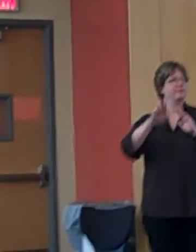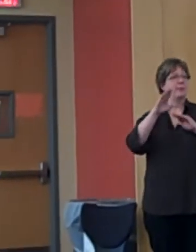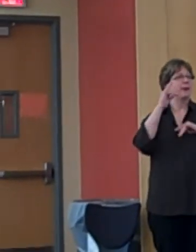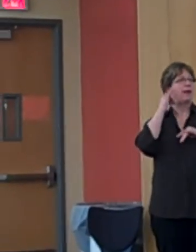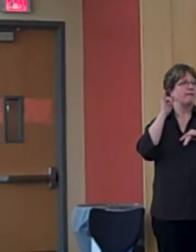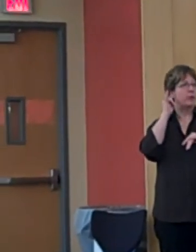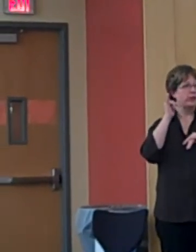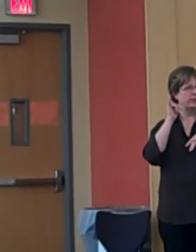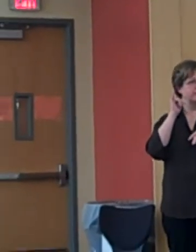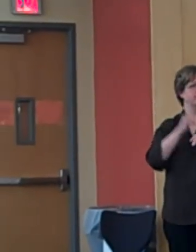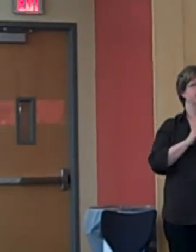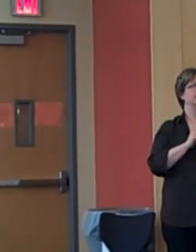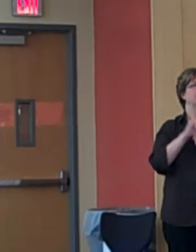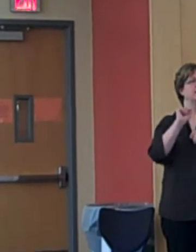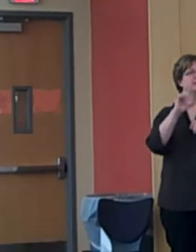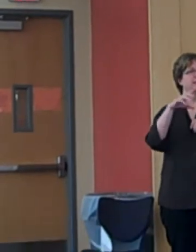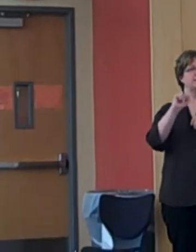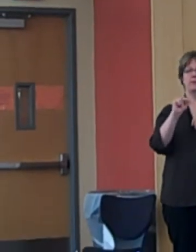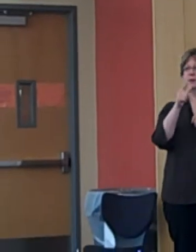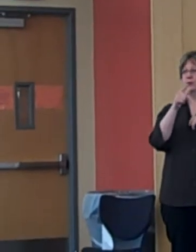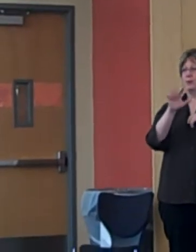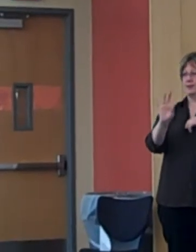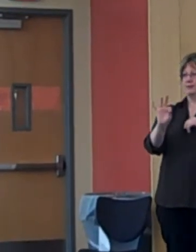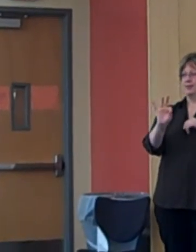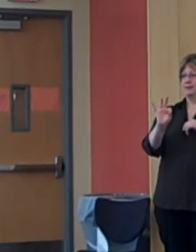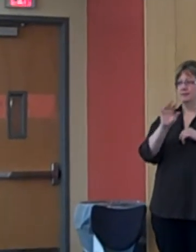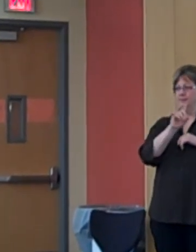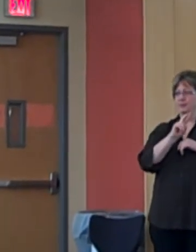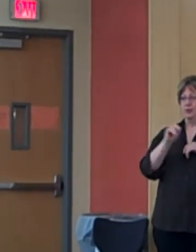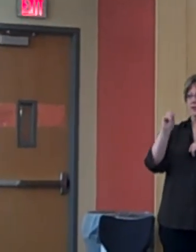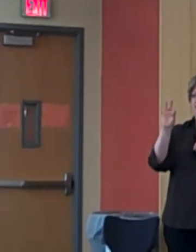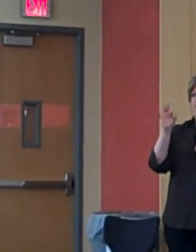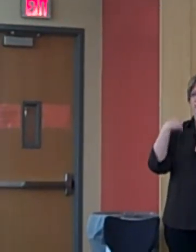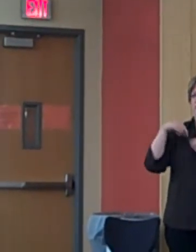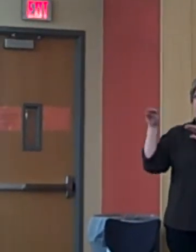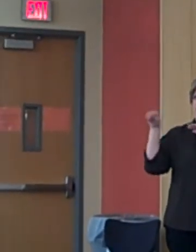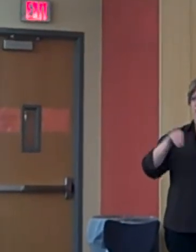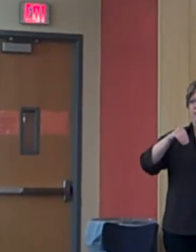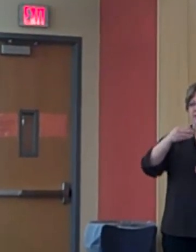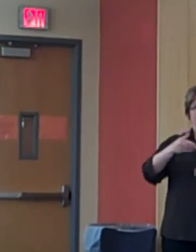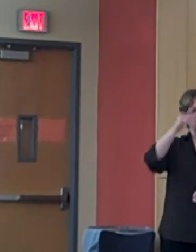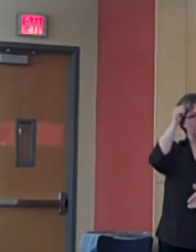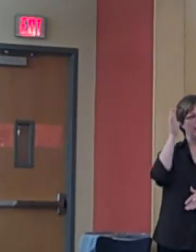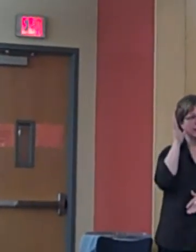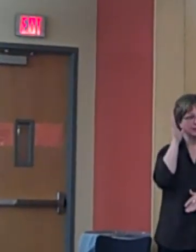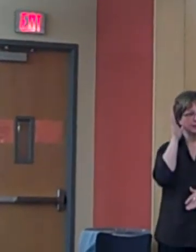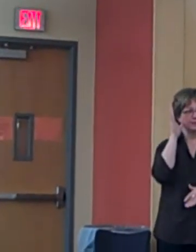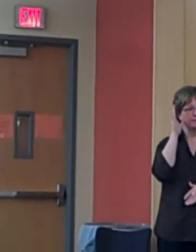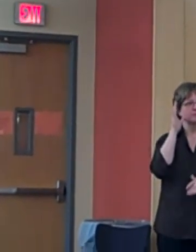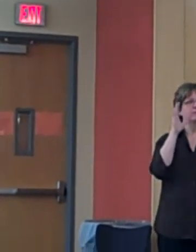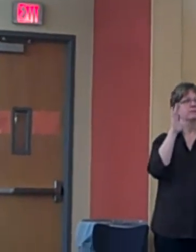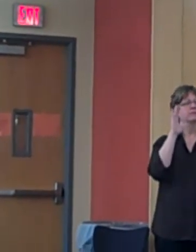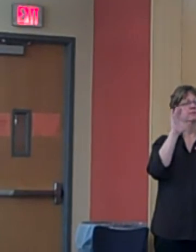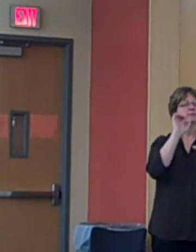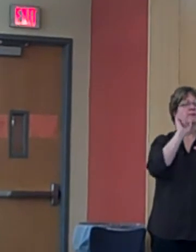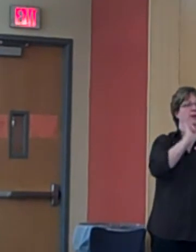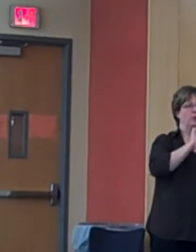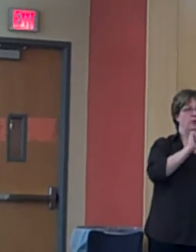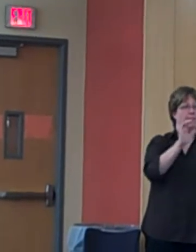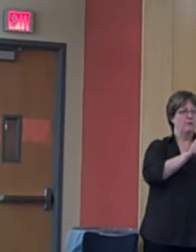September of 2009, my husband and I made the move to Alaska. Pursuing this degree and working at the time as an accounting specialist,